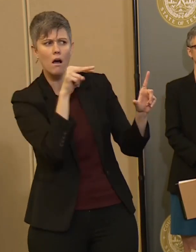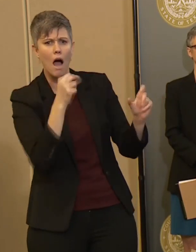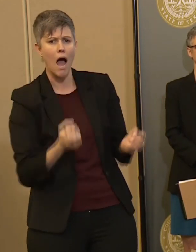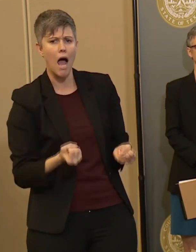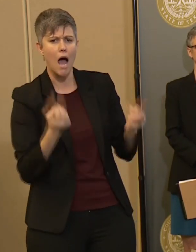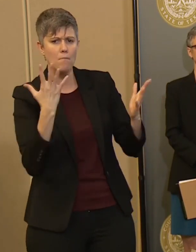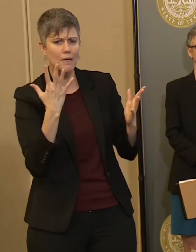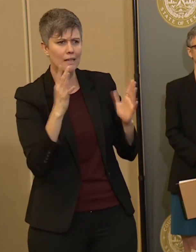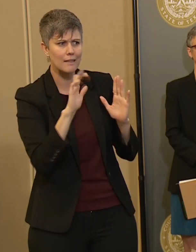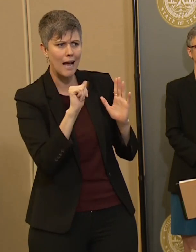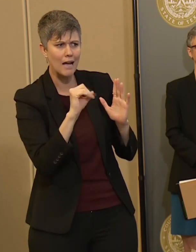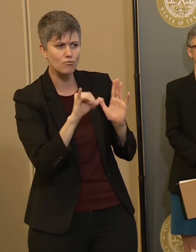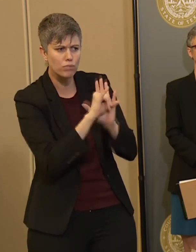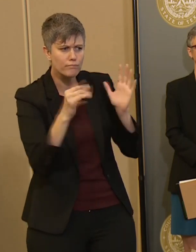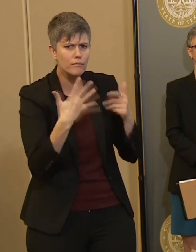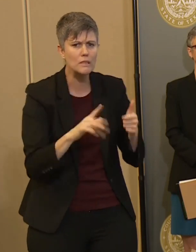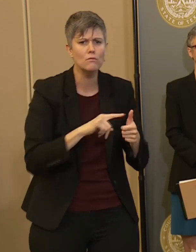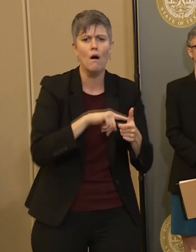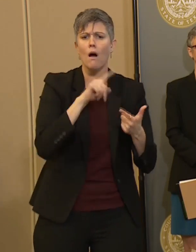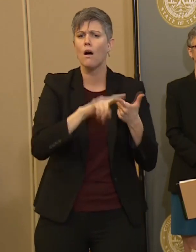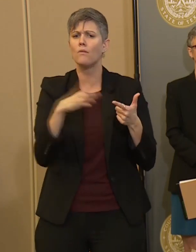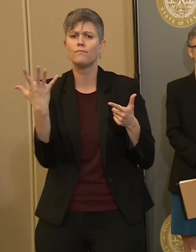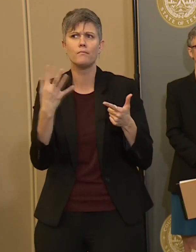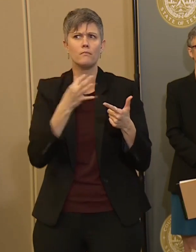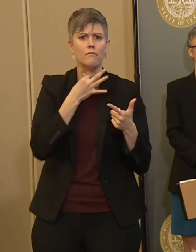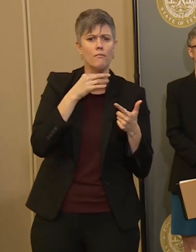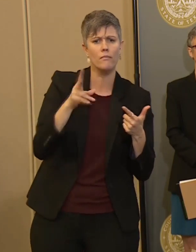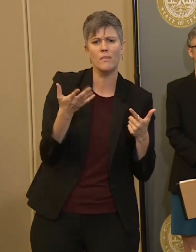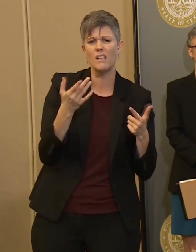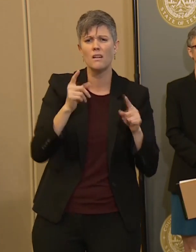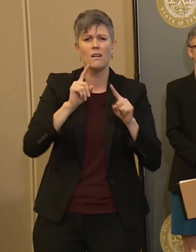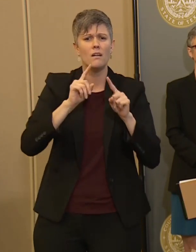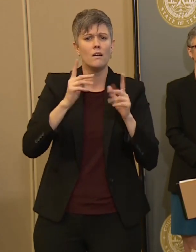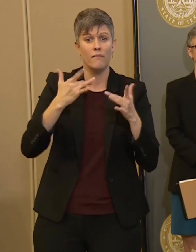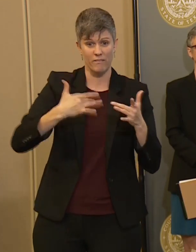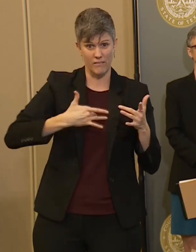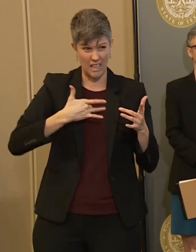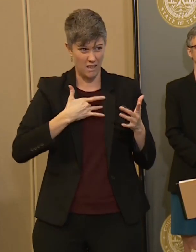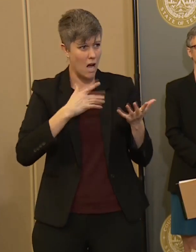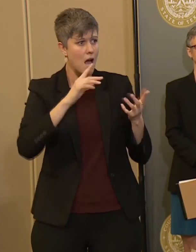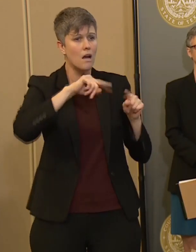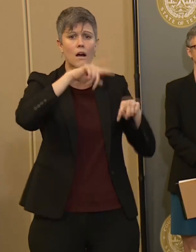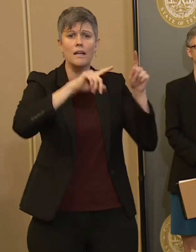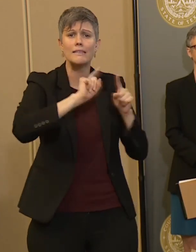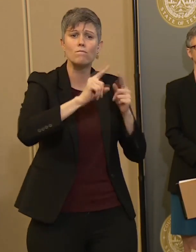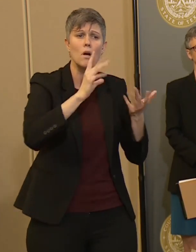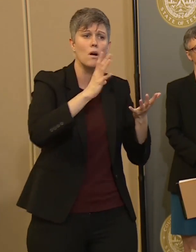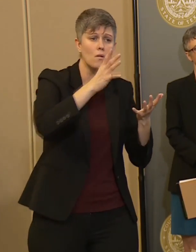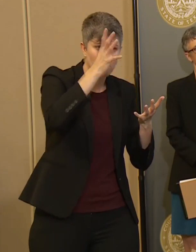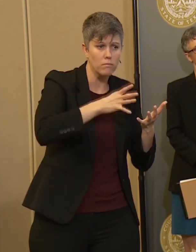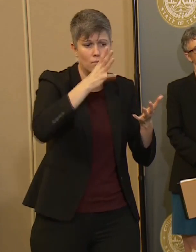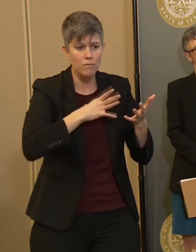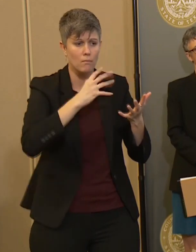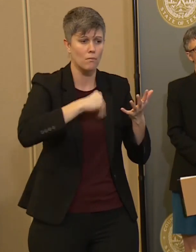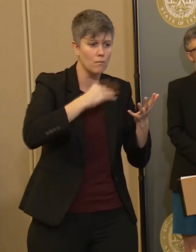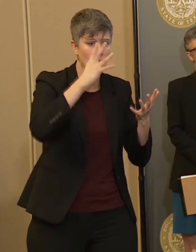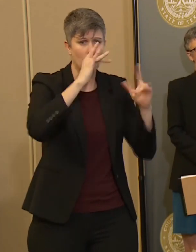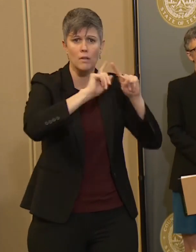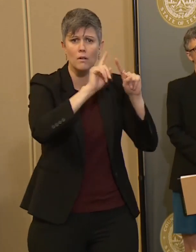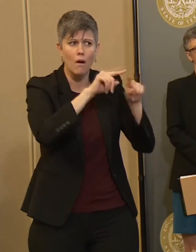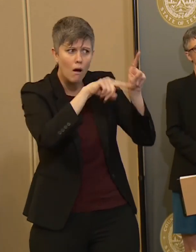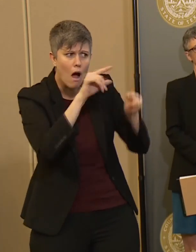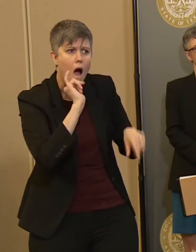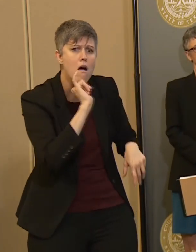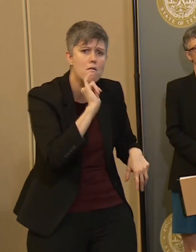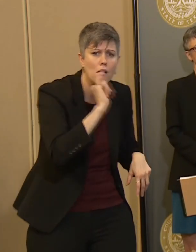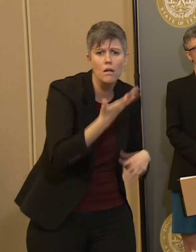some demographic information about cases, so that we can provide additional details. You know, we have increased our testing